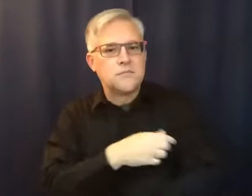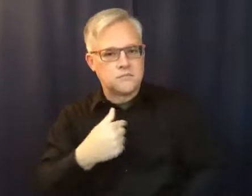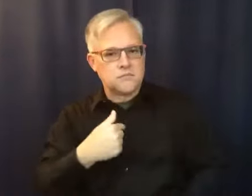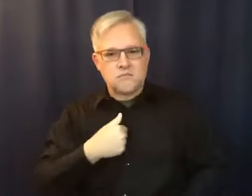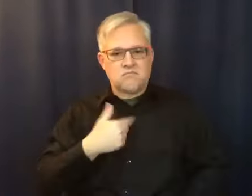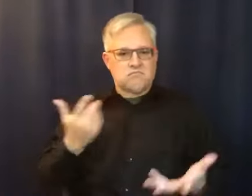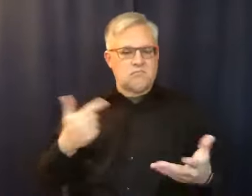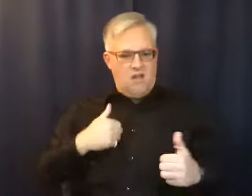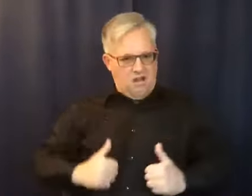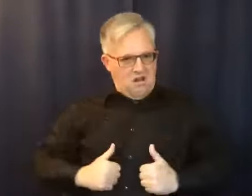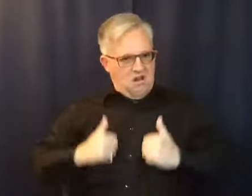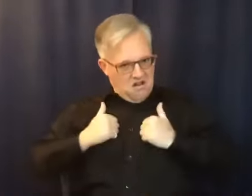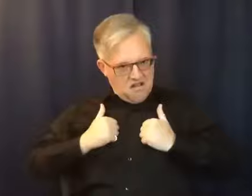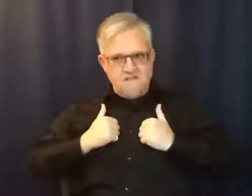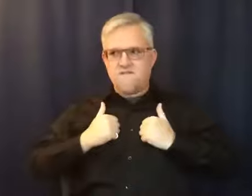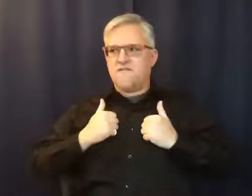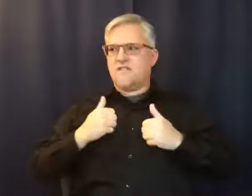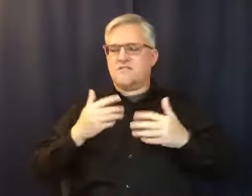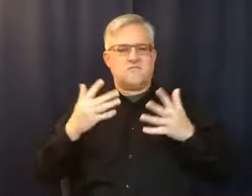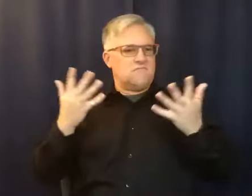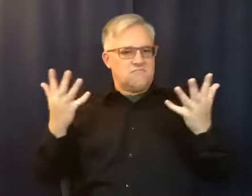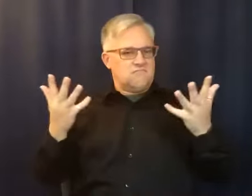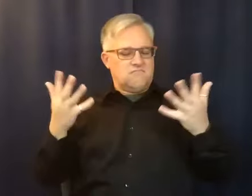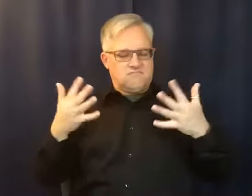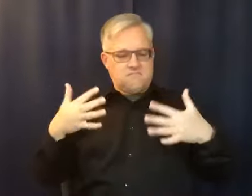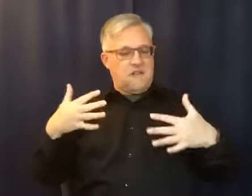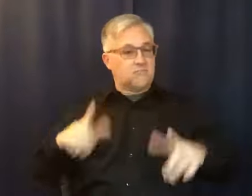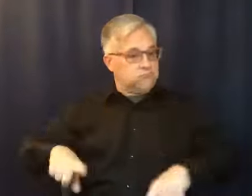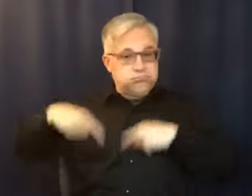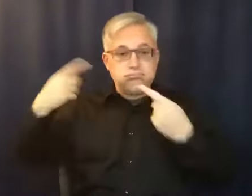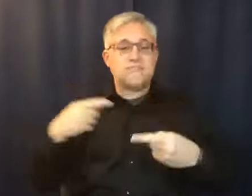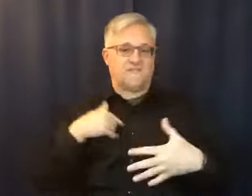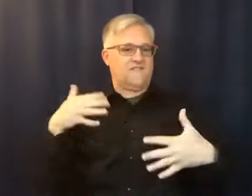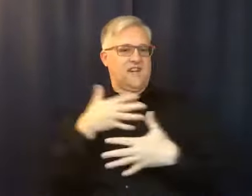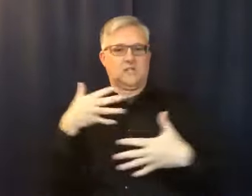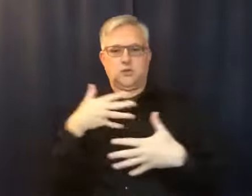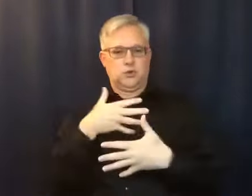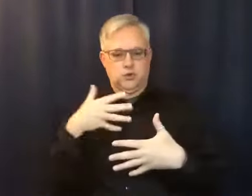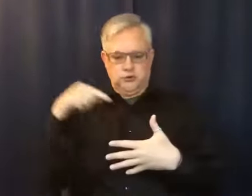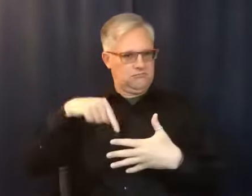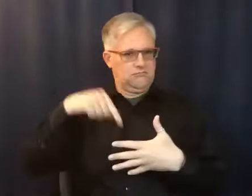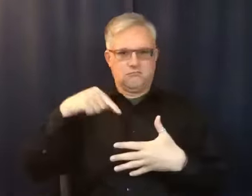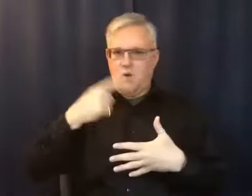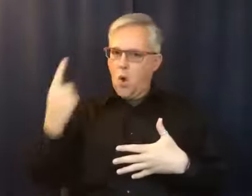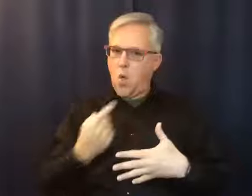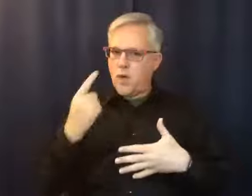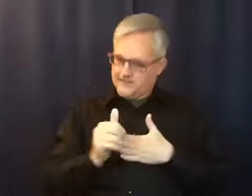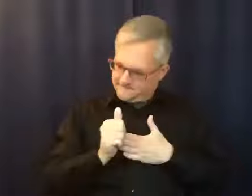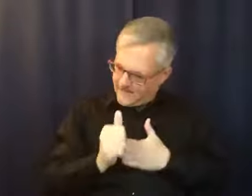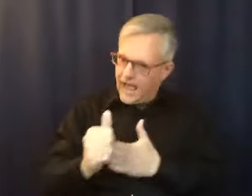am so afraid. Fear was my motivator. And I knew that there was something that had to change, but I